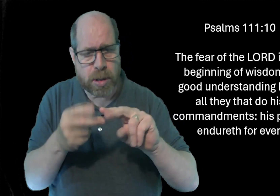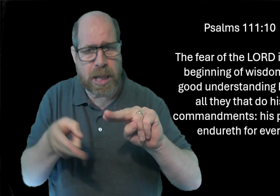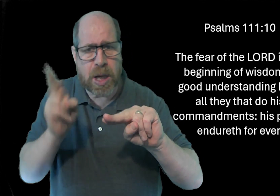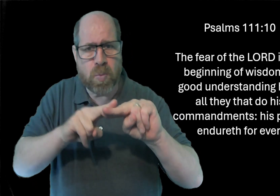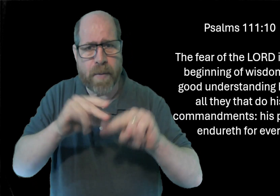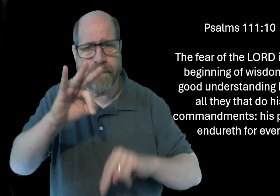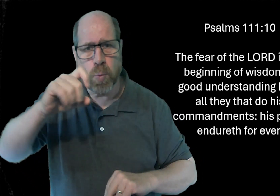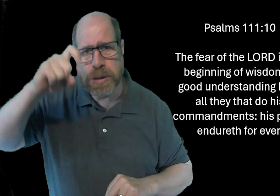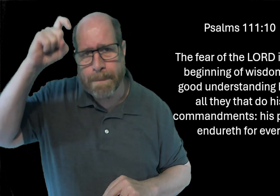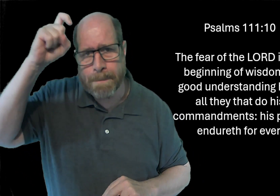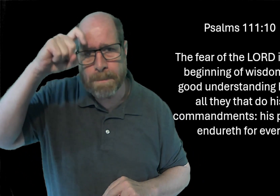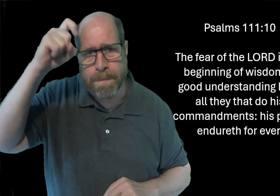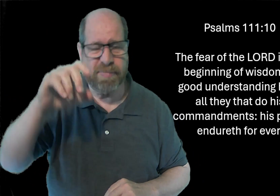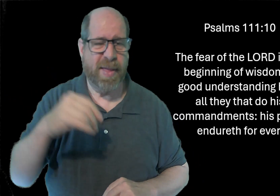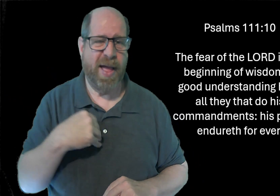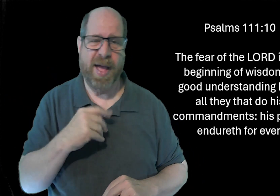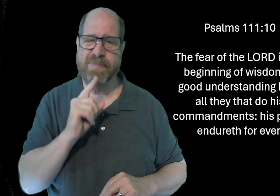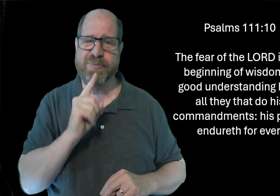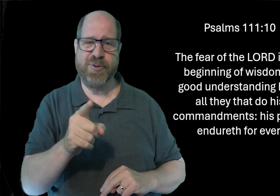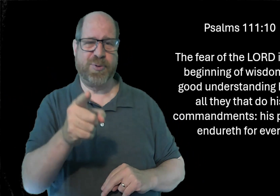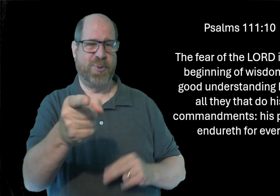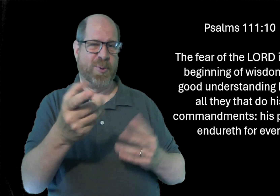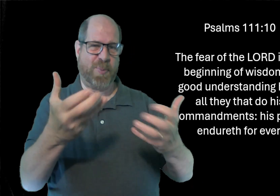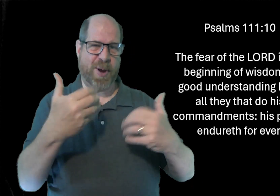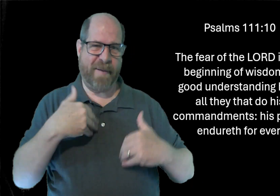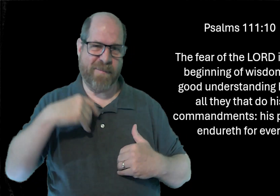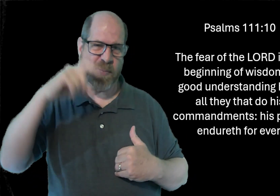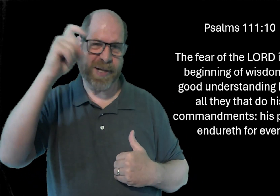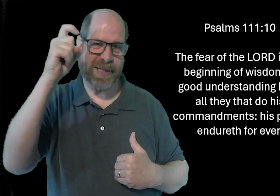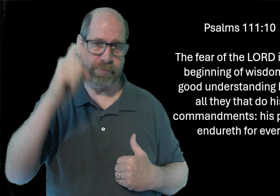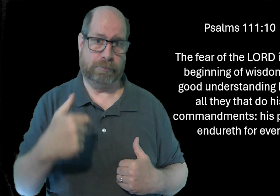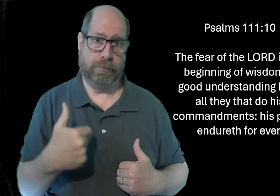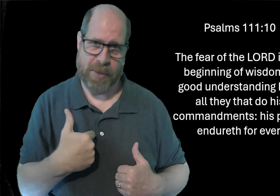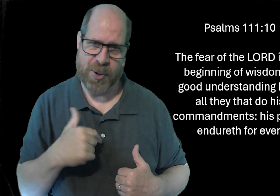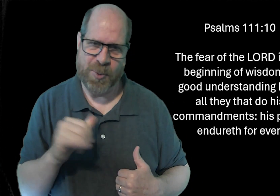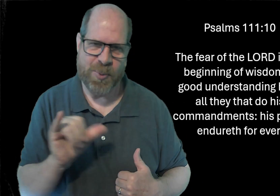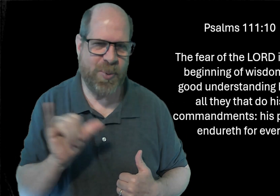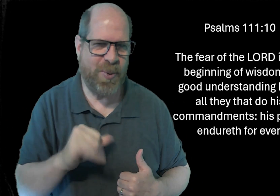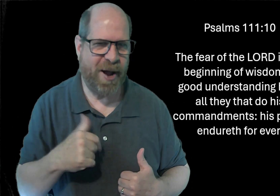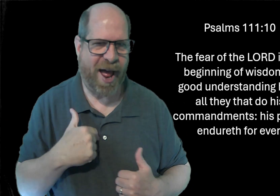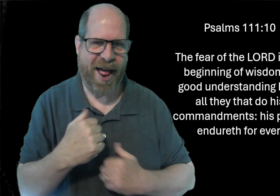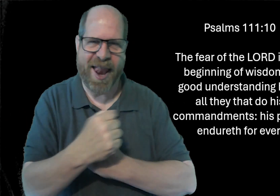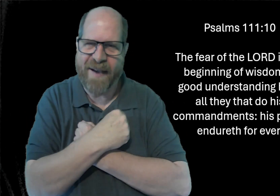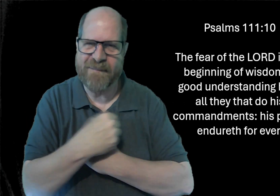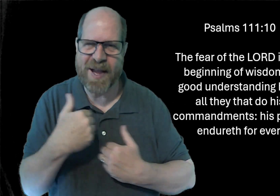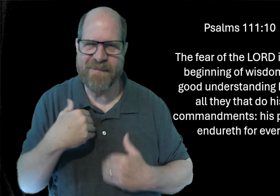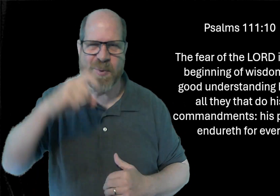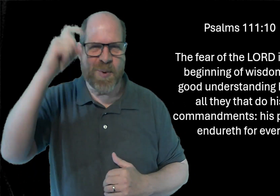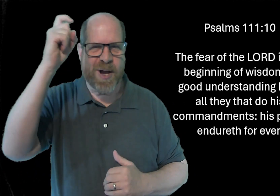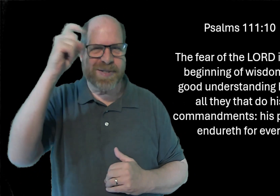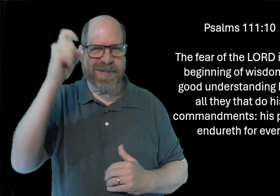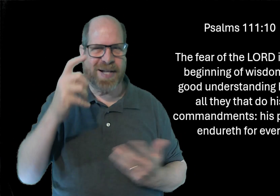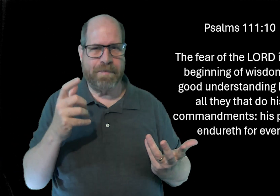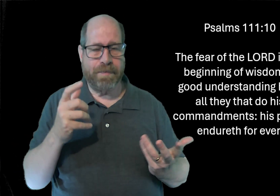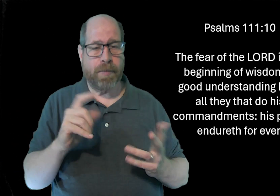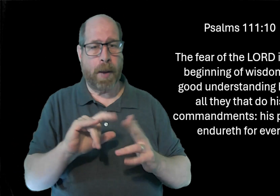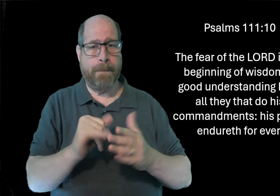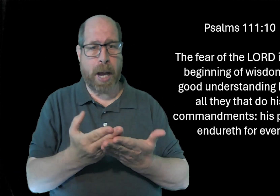If you want to increase in wisdom, I'm sure you want that. I do, too. I love having wisdom from